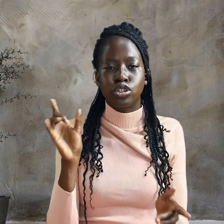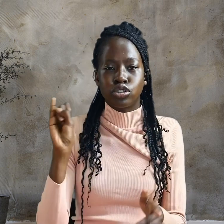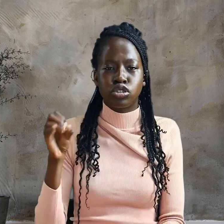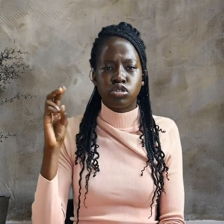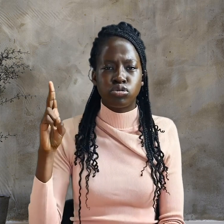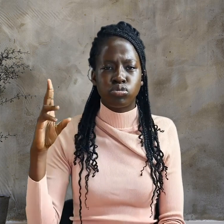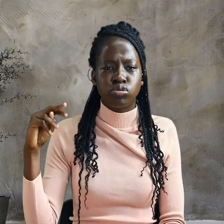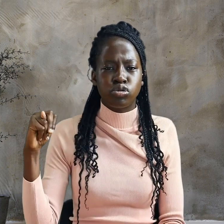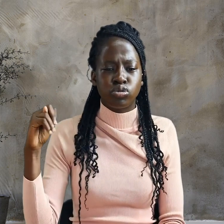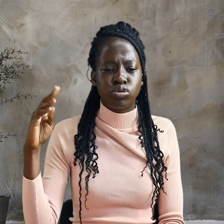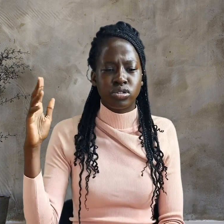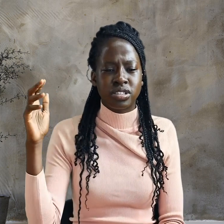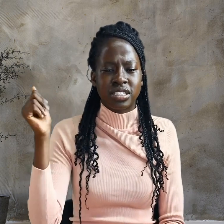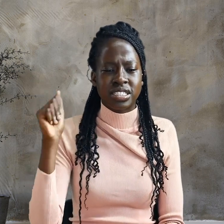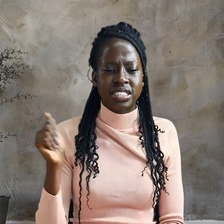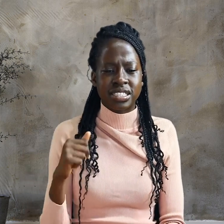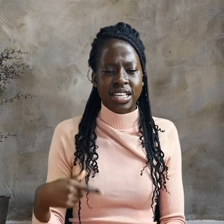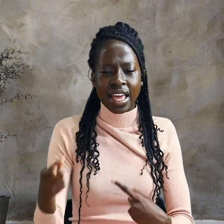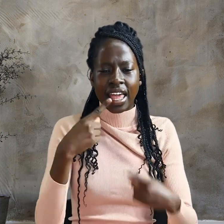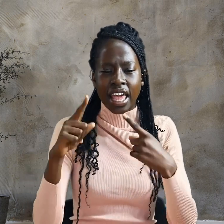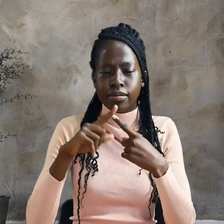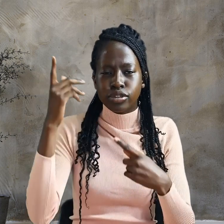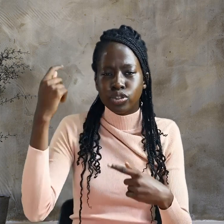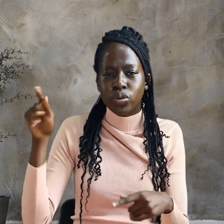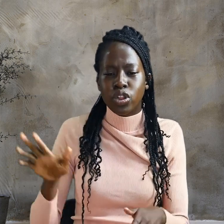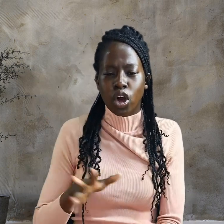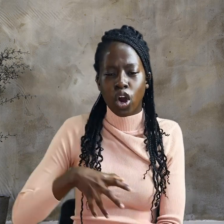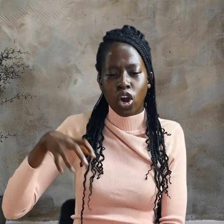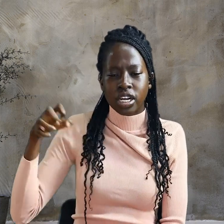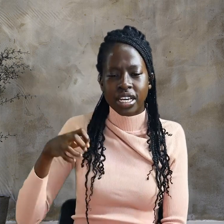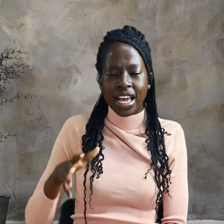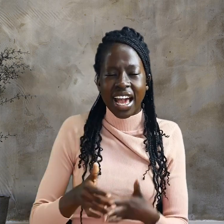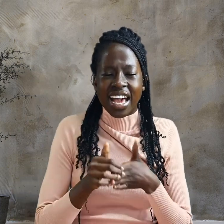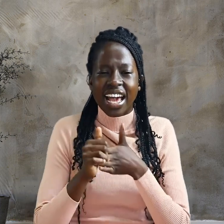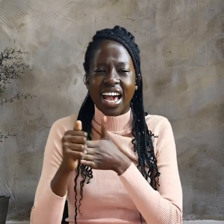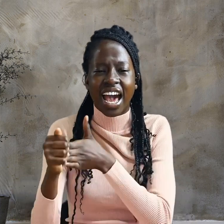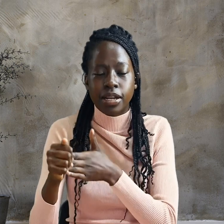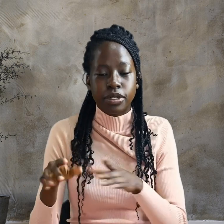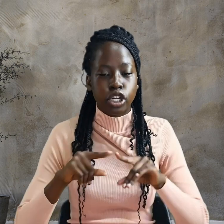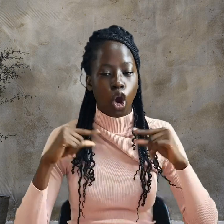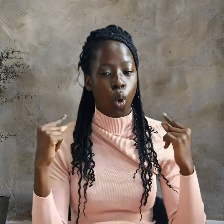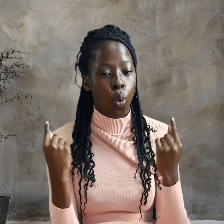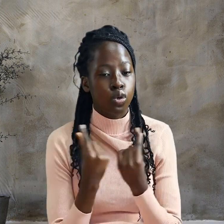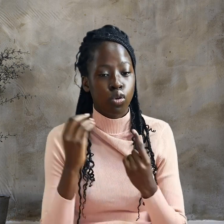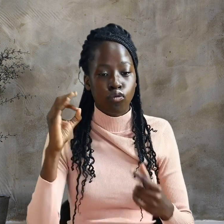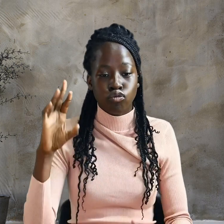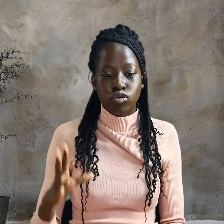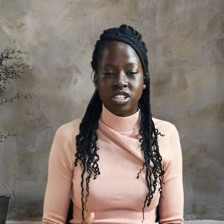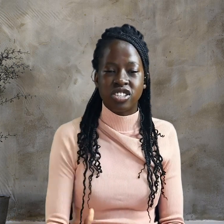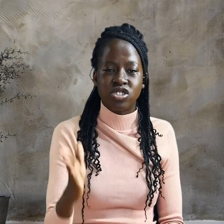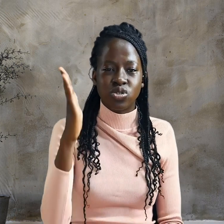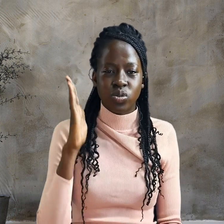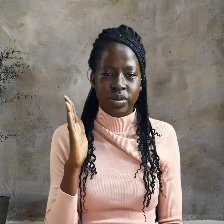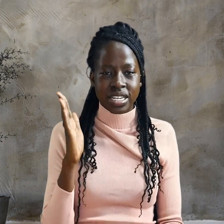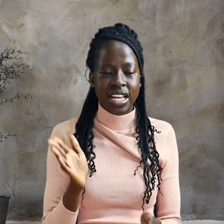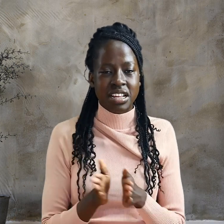So Judas came to the garden, guiding a detachment of soldiers and some officials